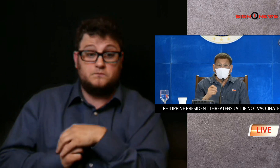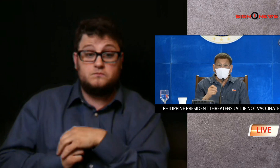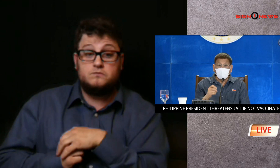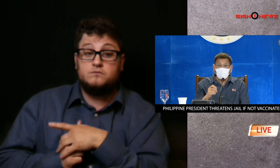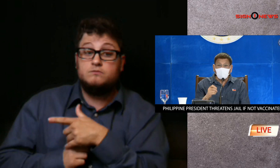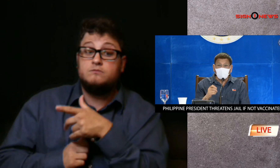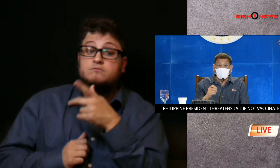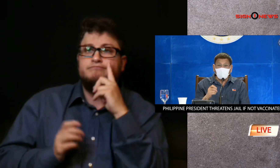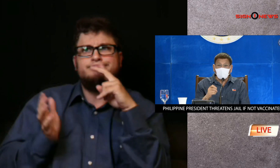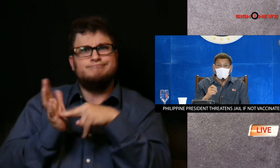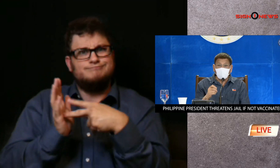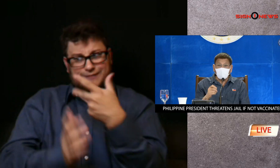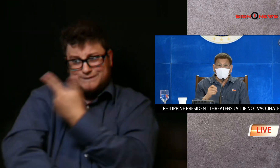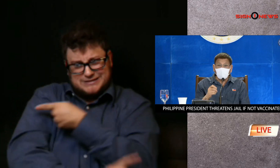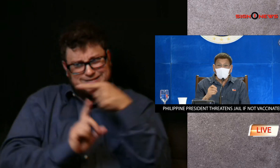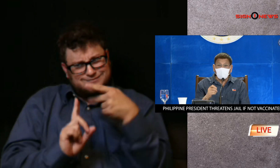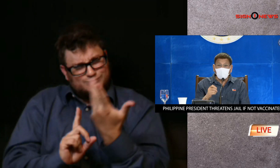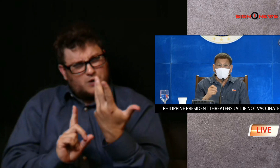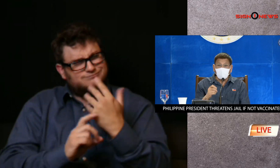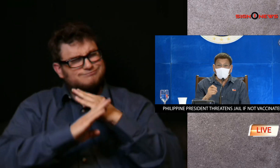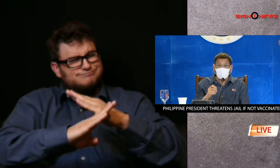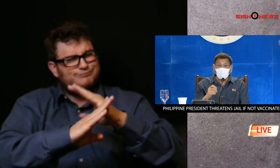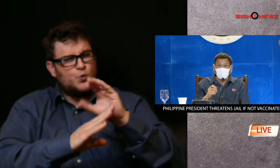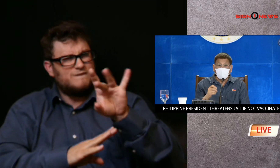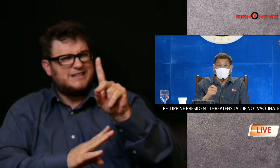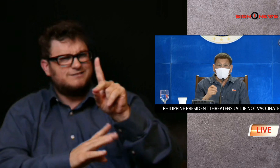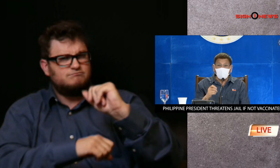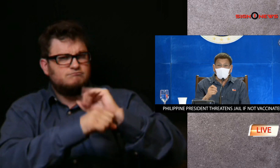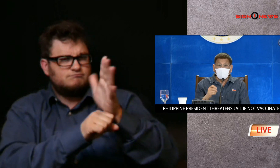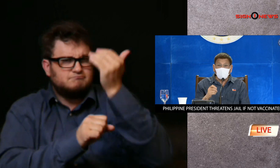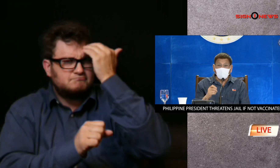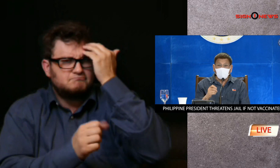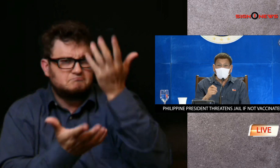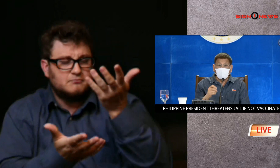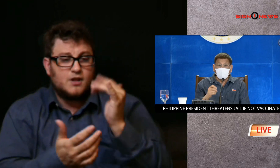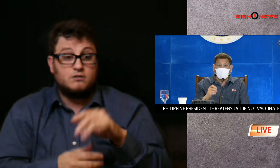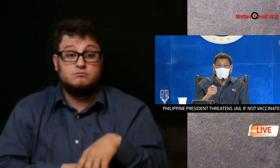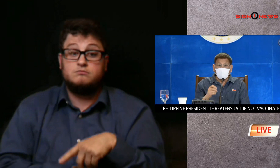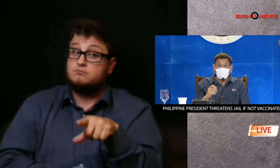people who refuse to be vaccinated against the coronavirus